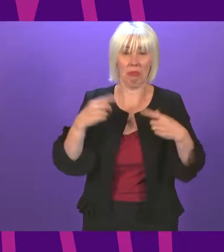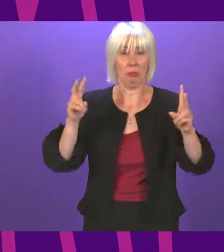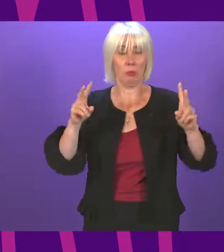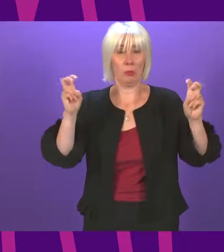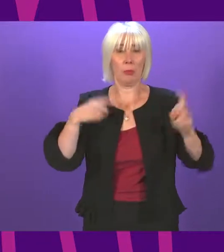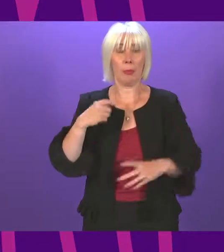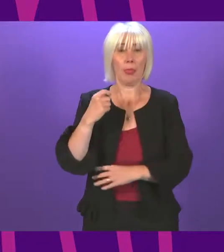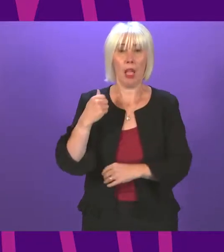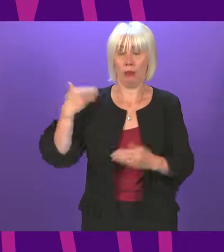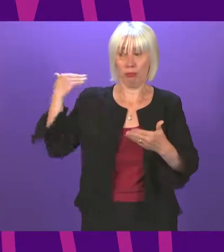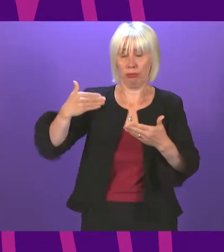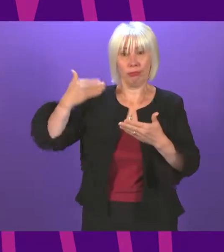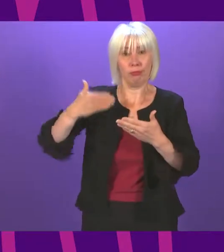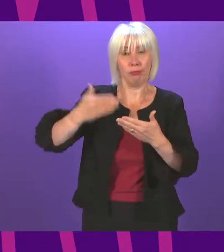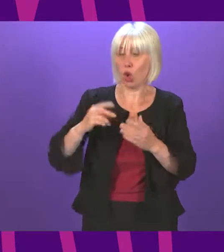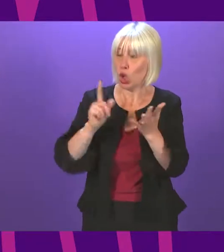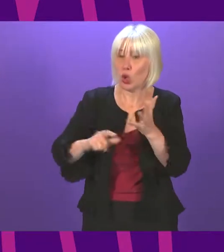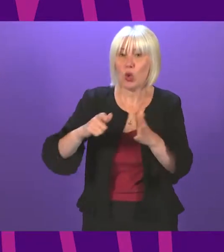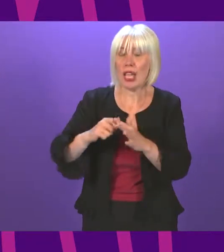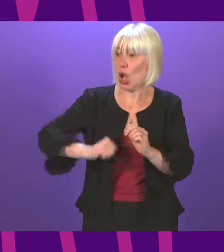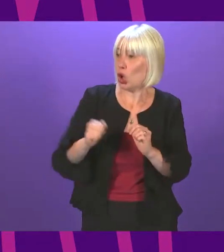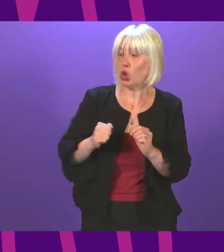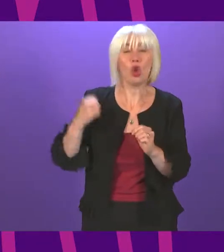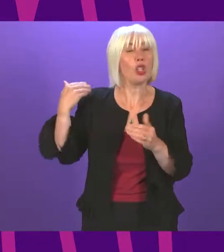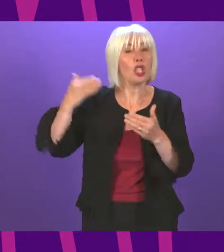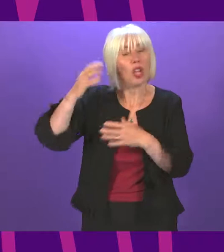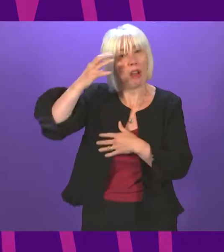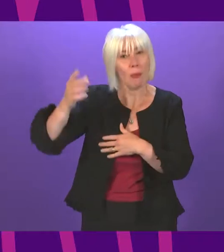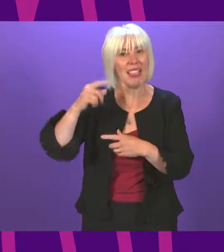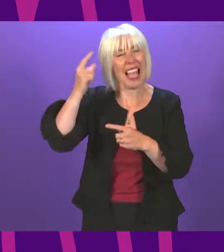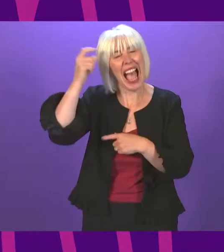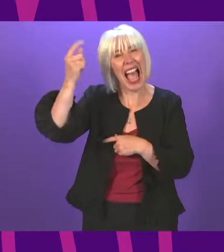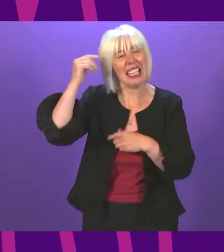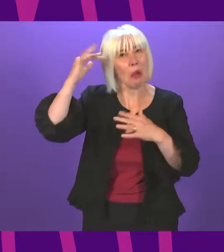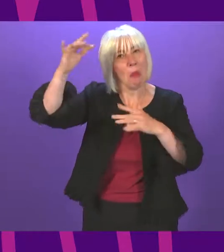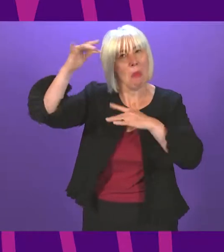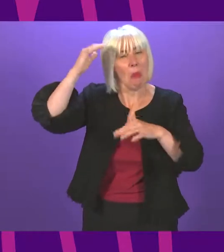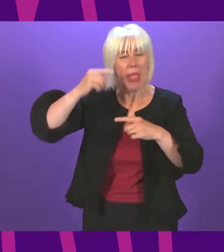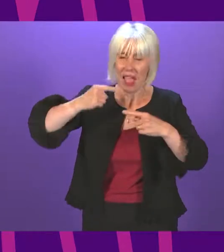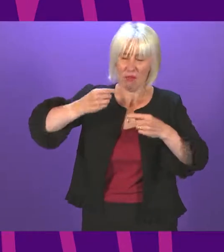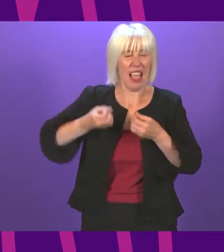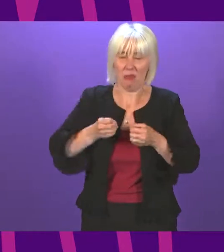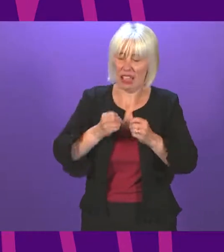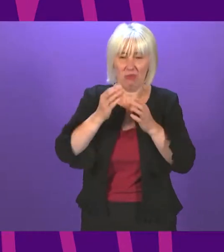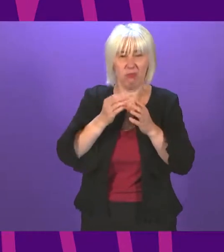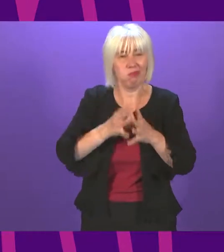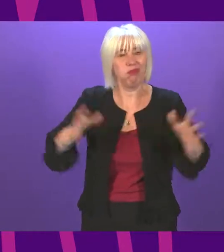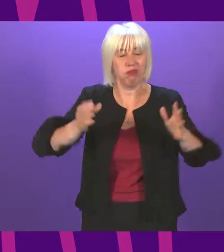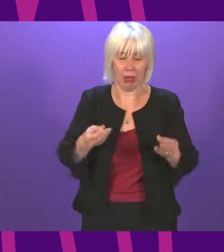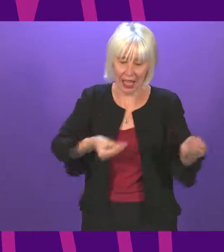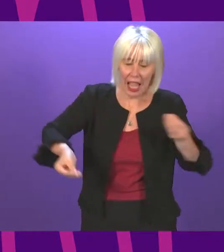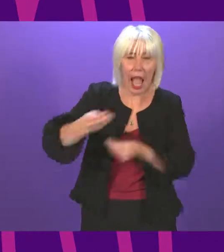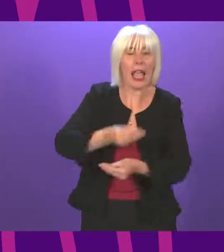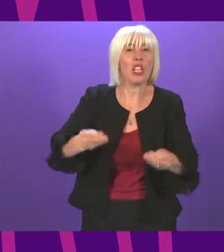Successive UK and Scottish governments have shared an ideological belief in the pursuit of endless economic growth. Lorna